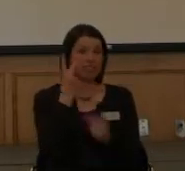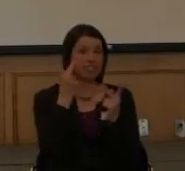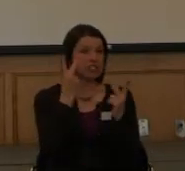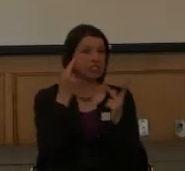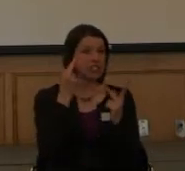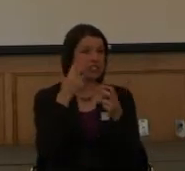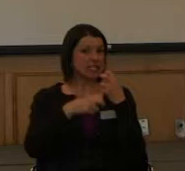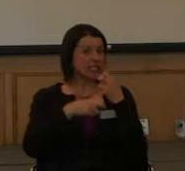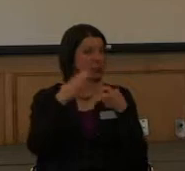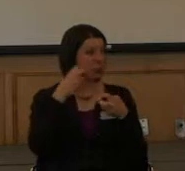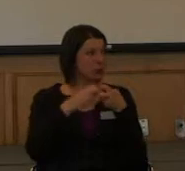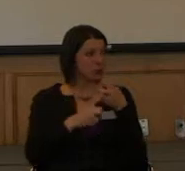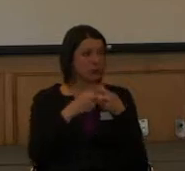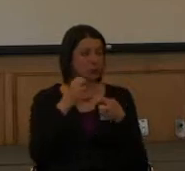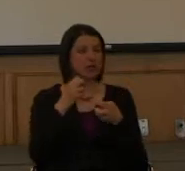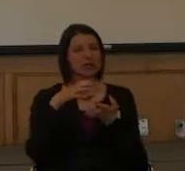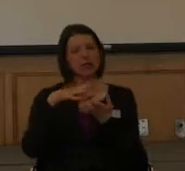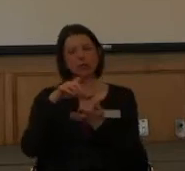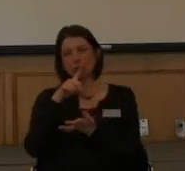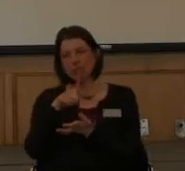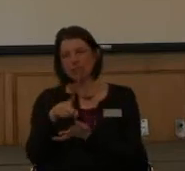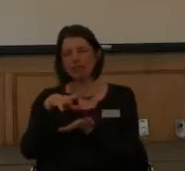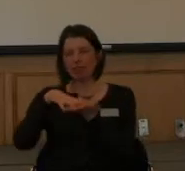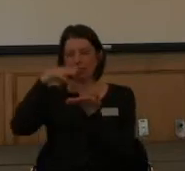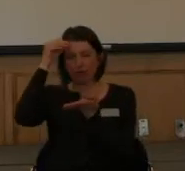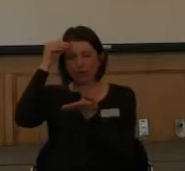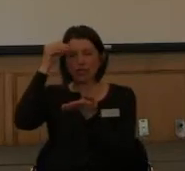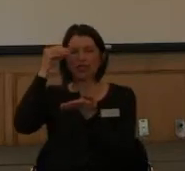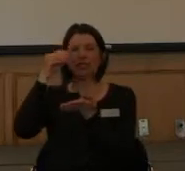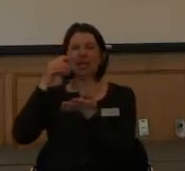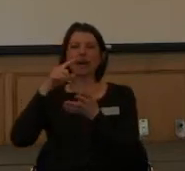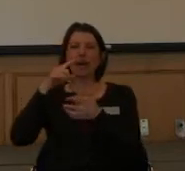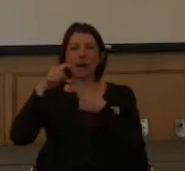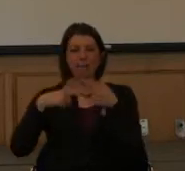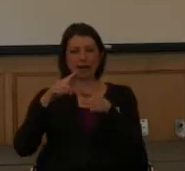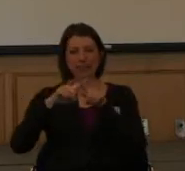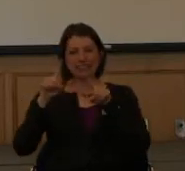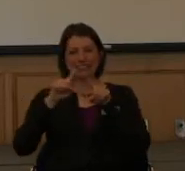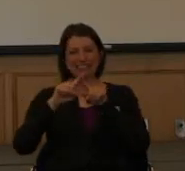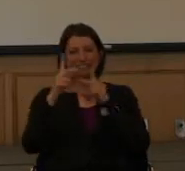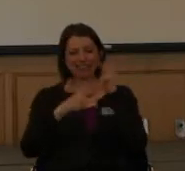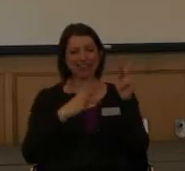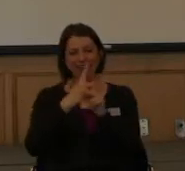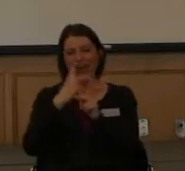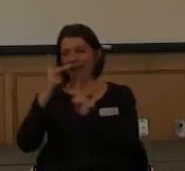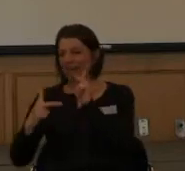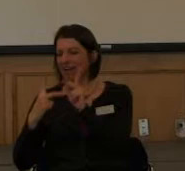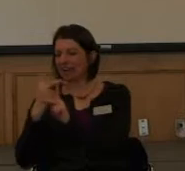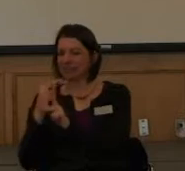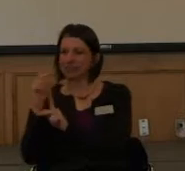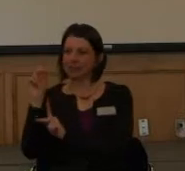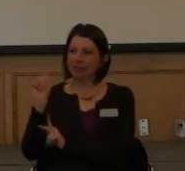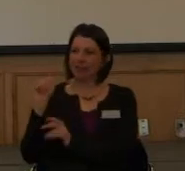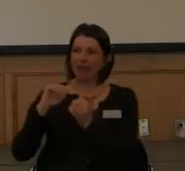It's learning about different kinds of disabilities and how you can work with that.